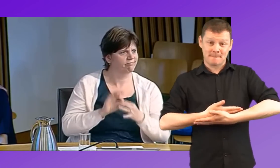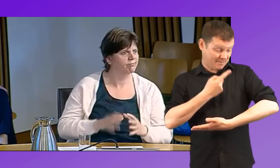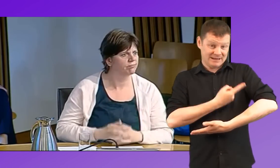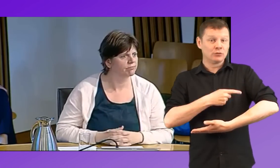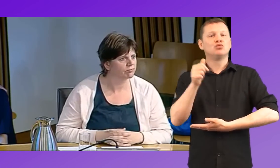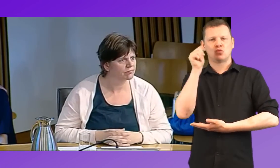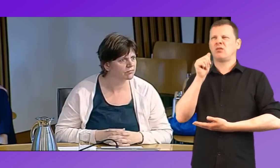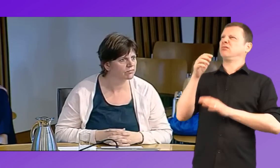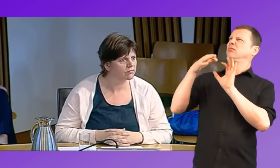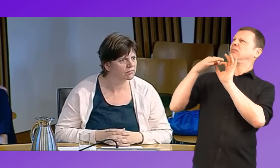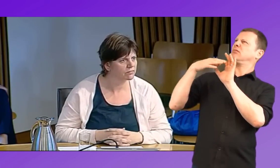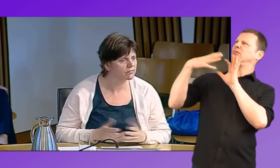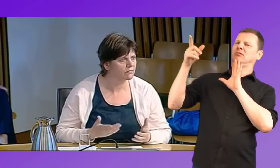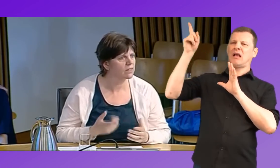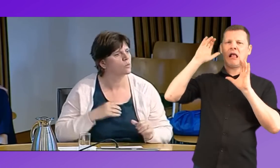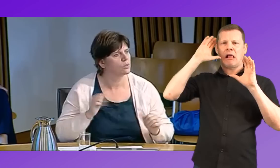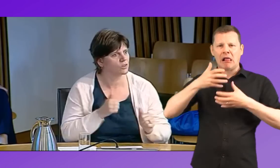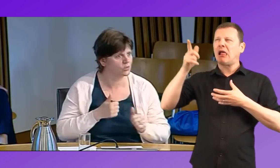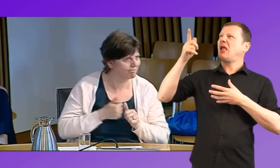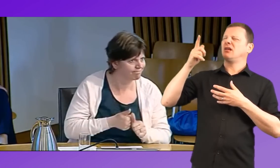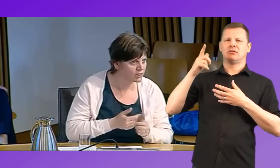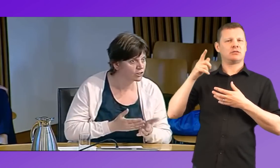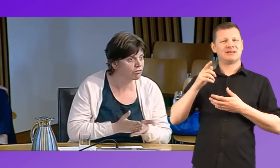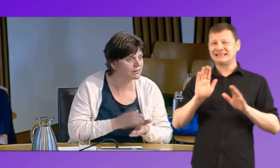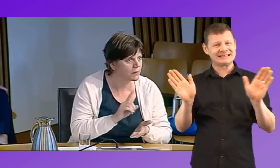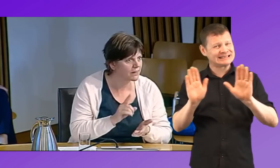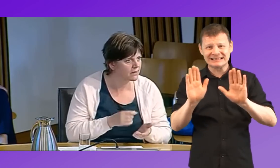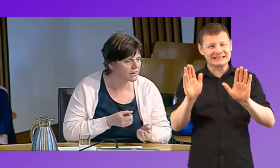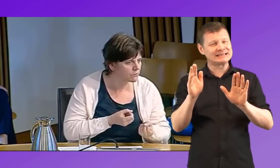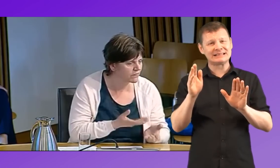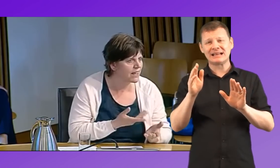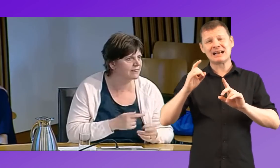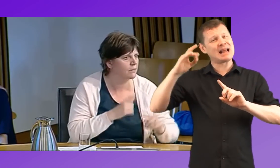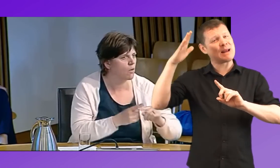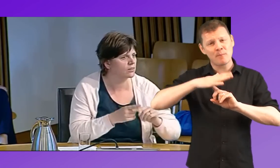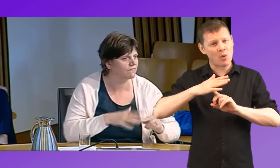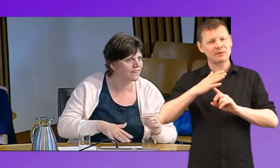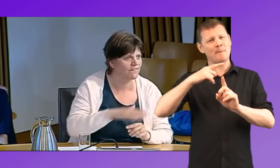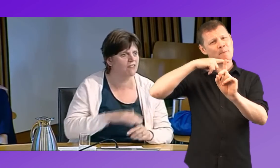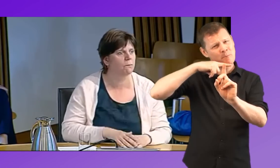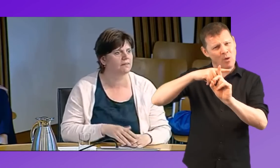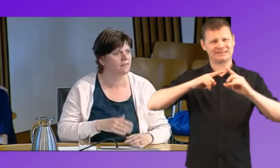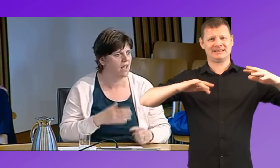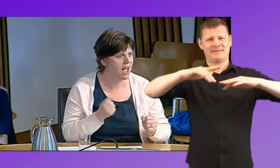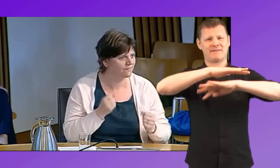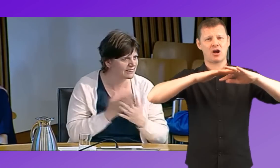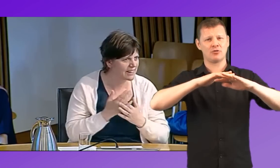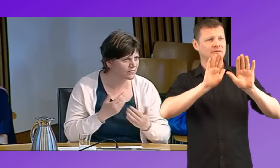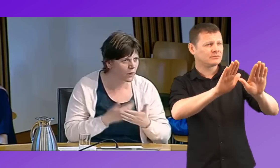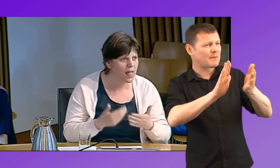babies pick up on that. They pick up on that quite clearly. So we should be straight away providing a positive environment for those parents